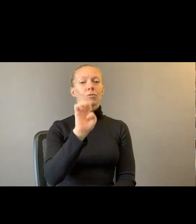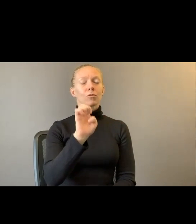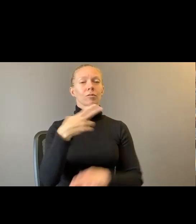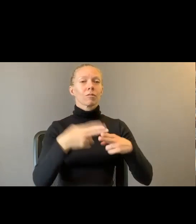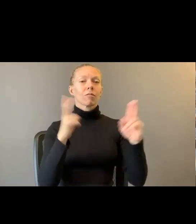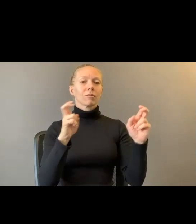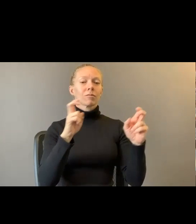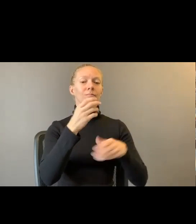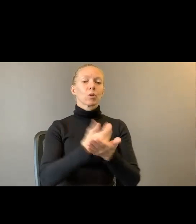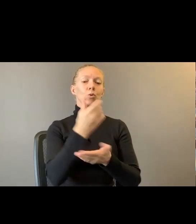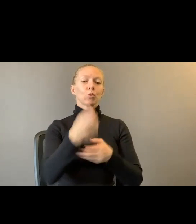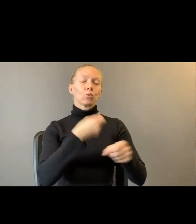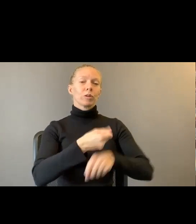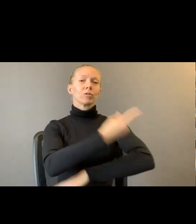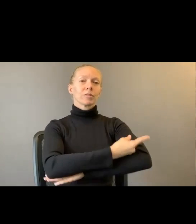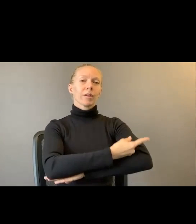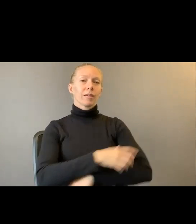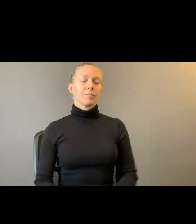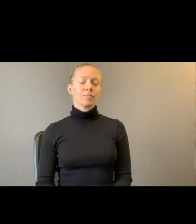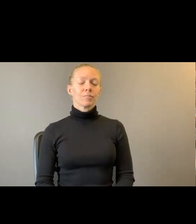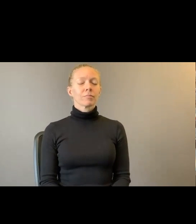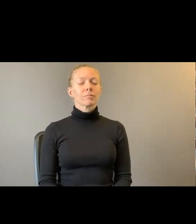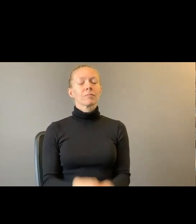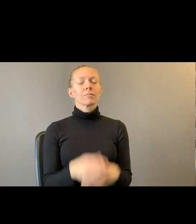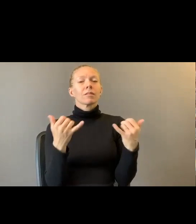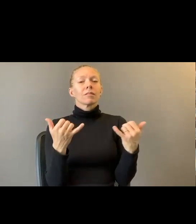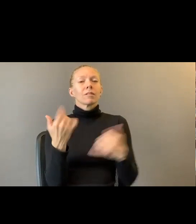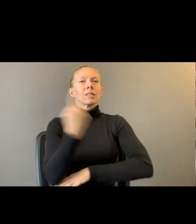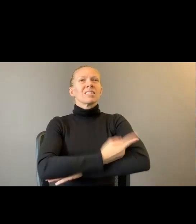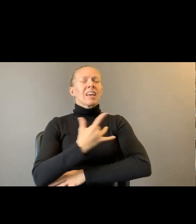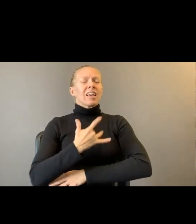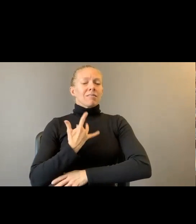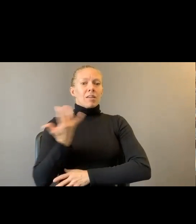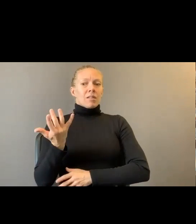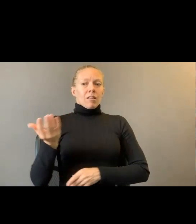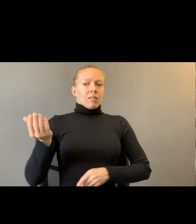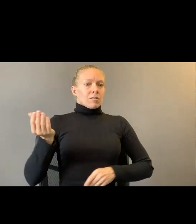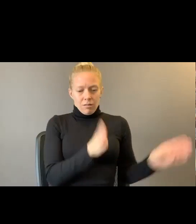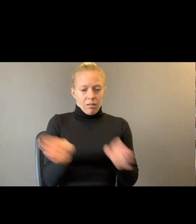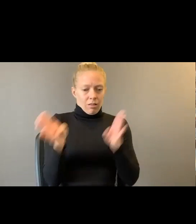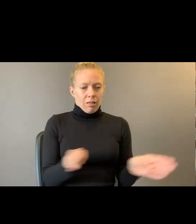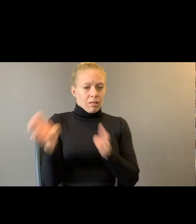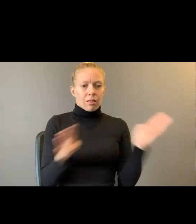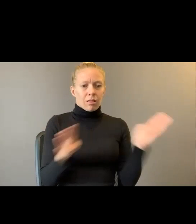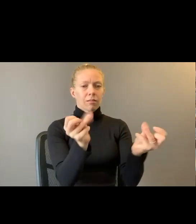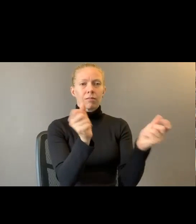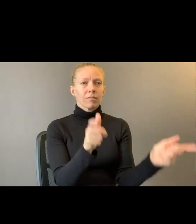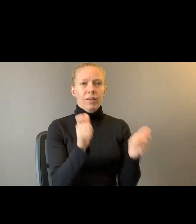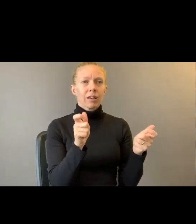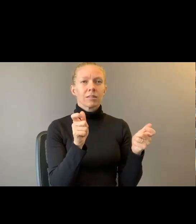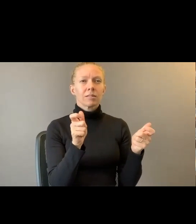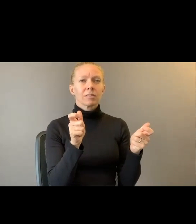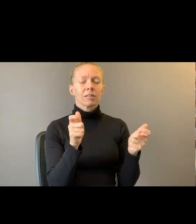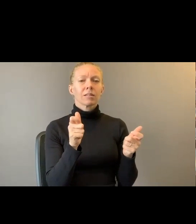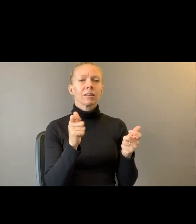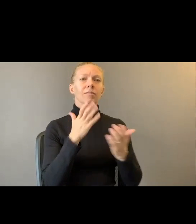The day feels put together hastily. Like a gift for grateful beggars. Being better than no